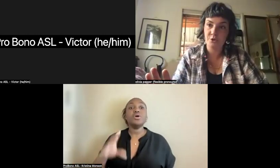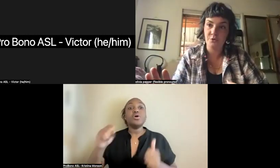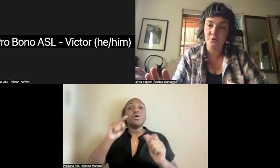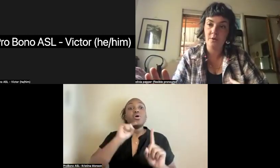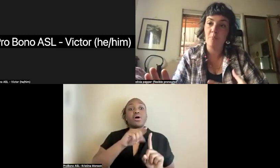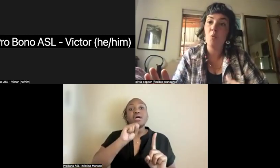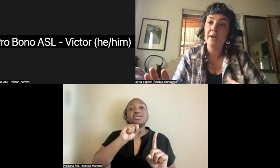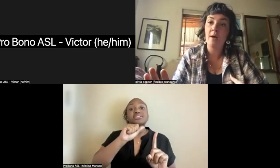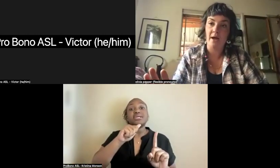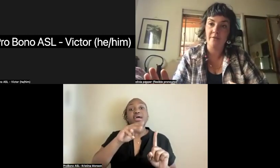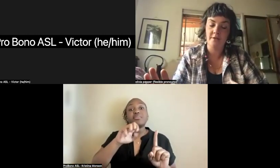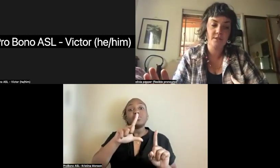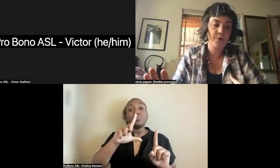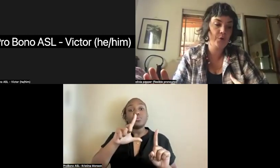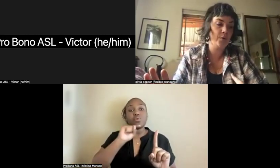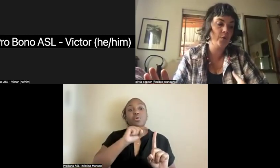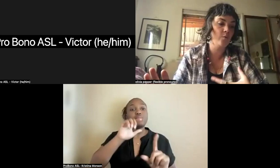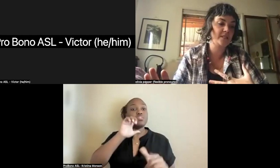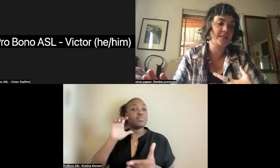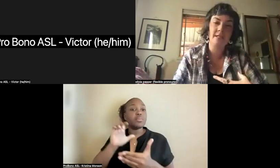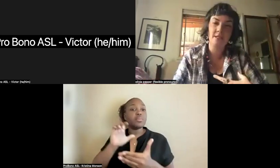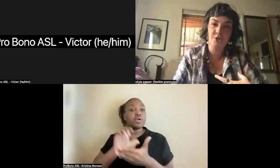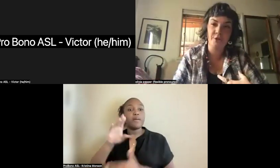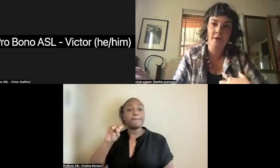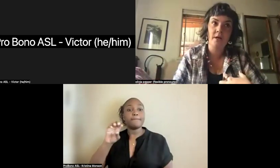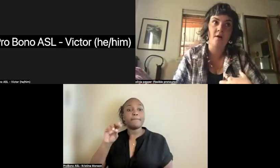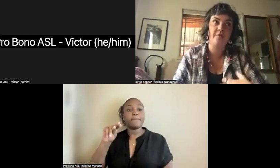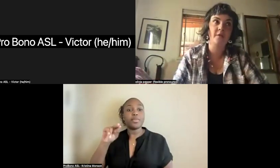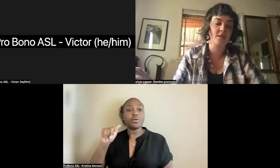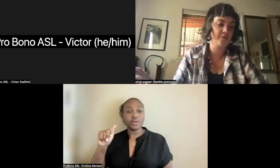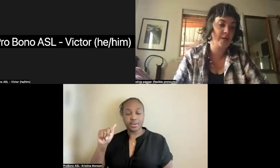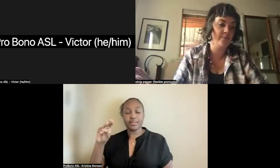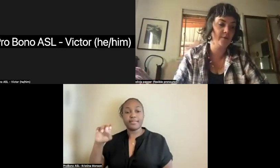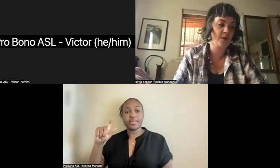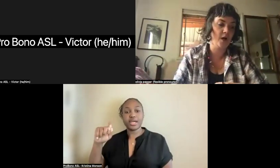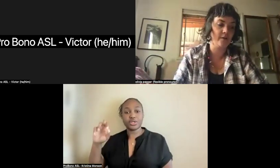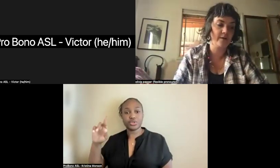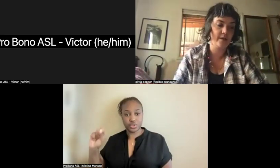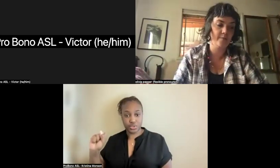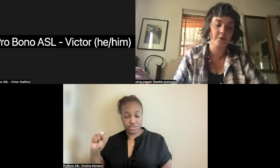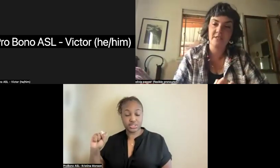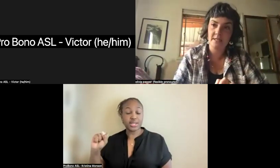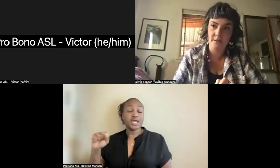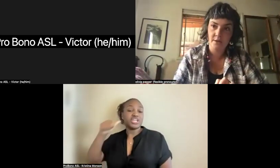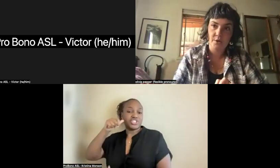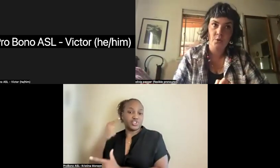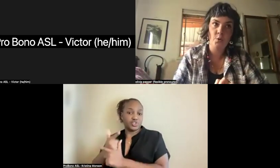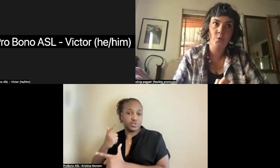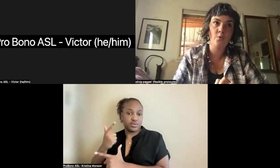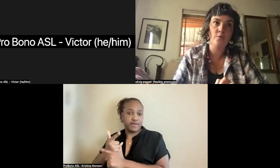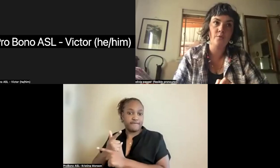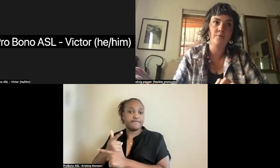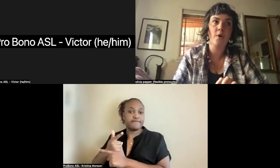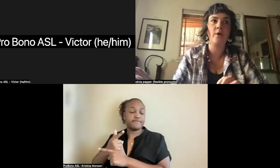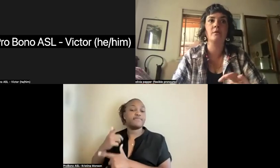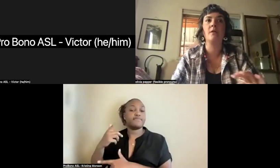to Moina Mathers, who was the sister of a philosopher named Henri Bergson, who